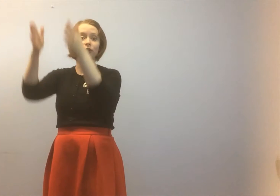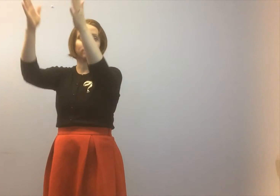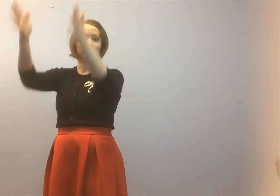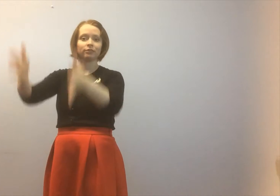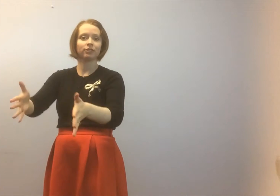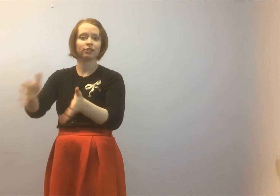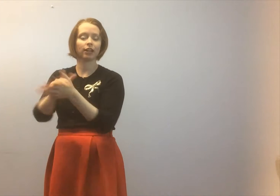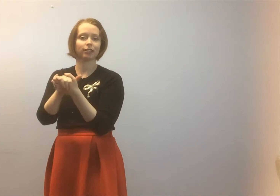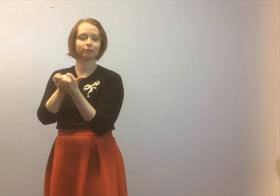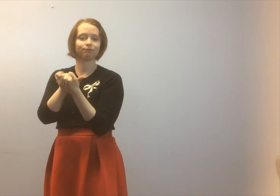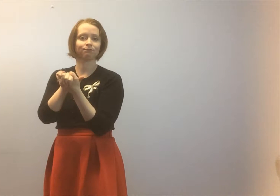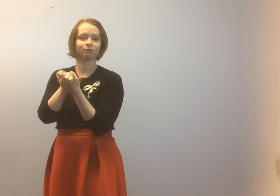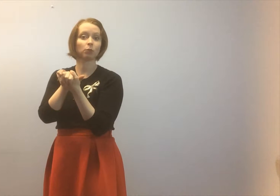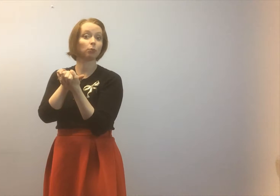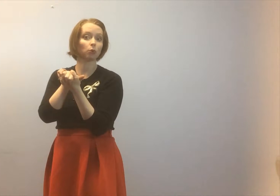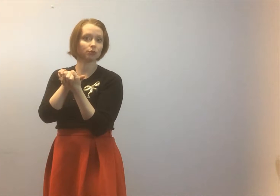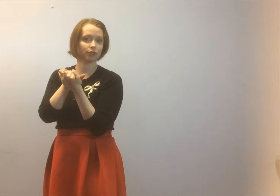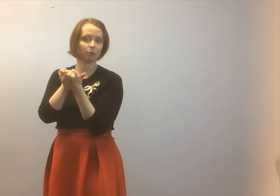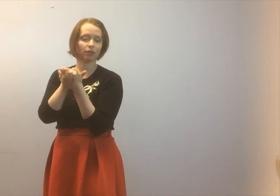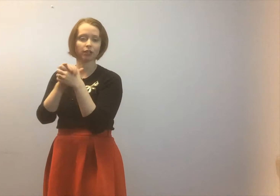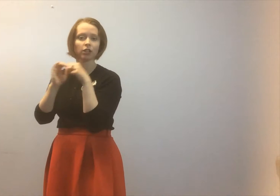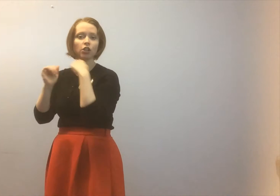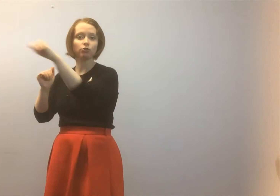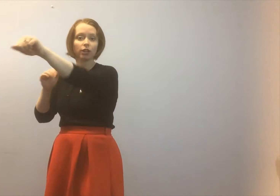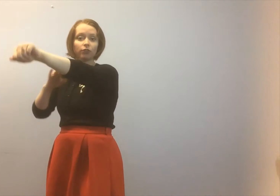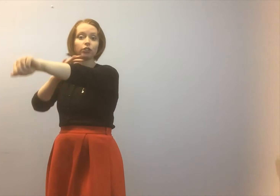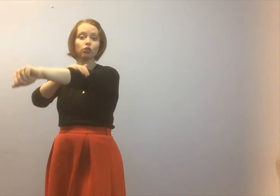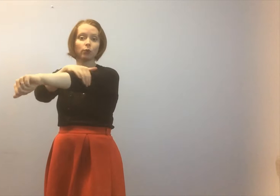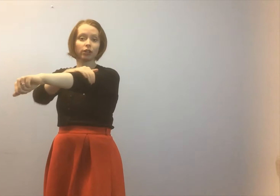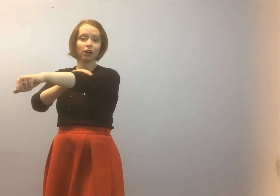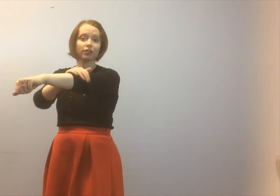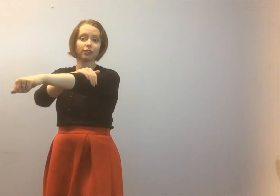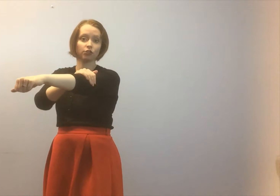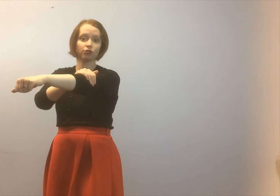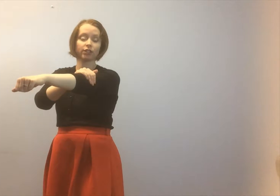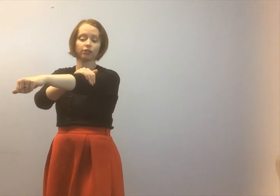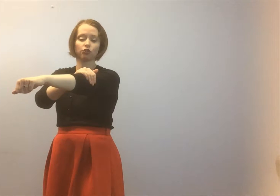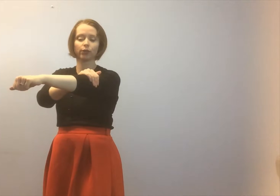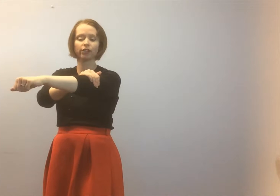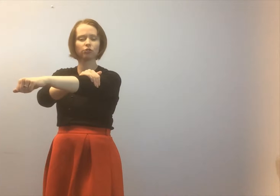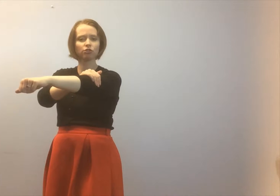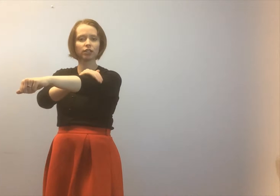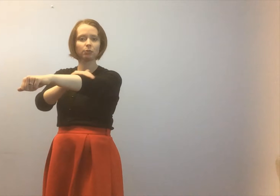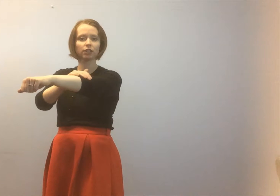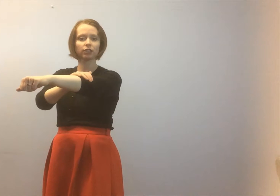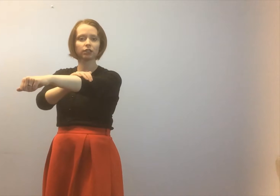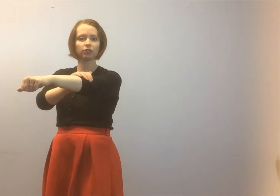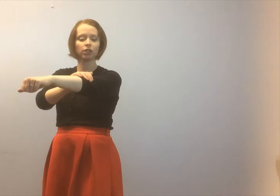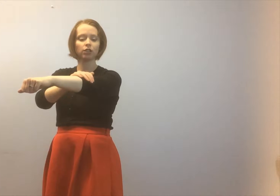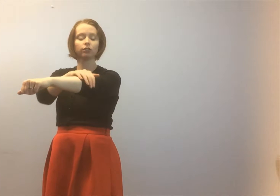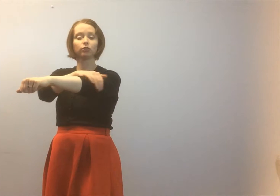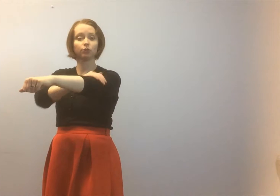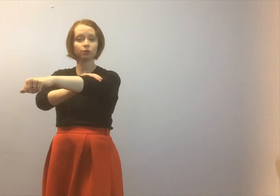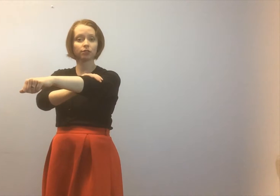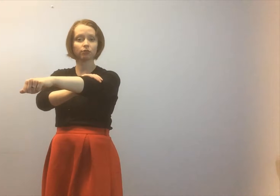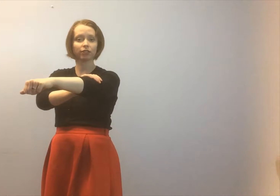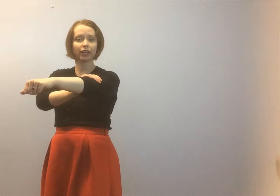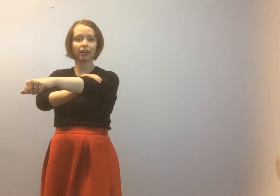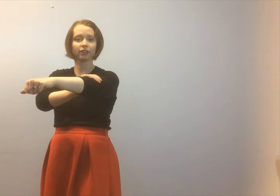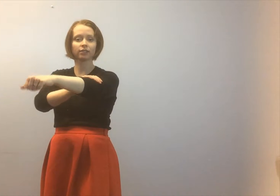wooden board or something you definitely don't want to cause injury to this joint so just keep it a little loose and relaxed